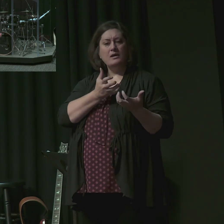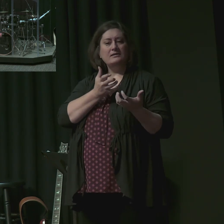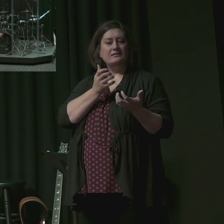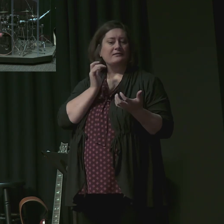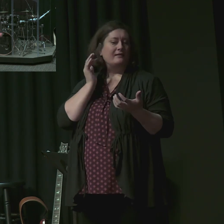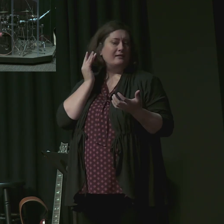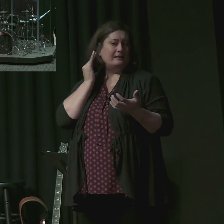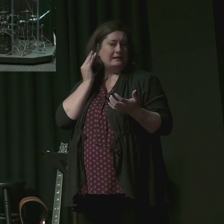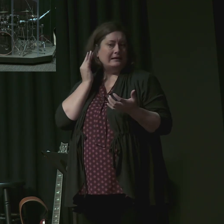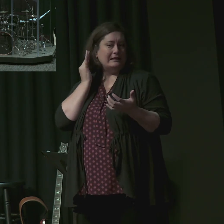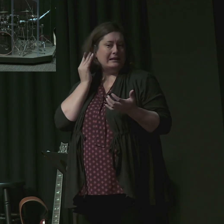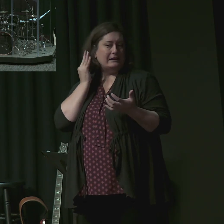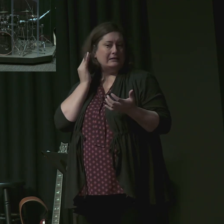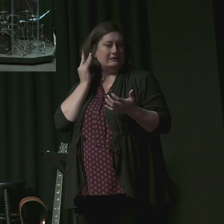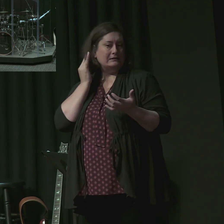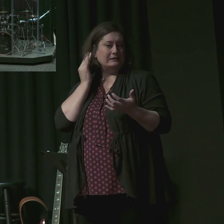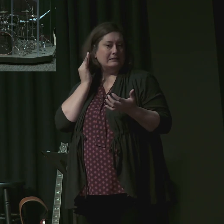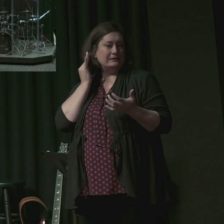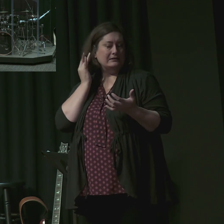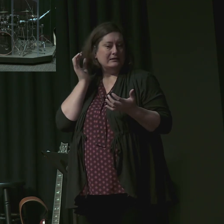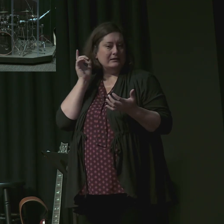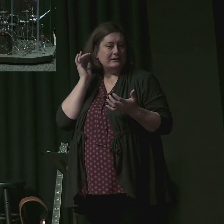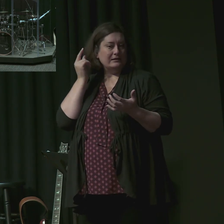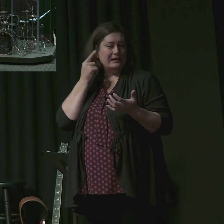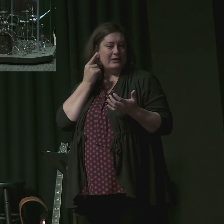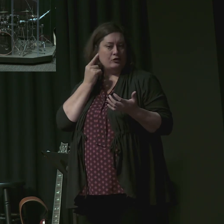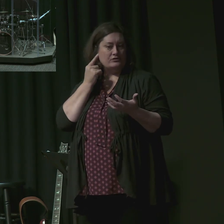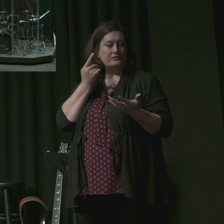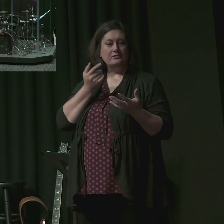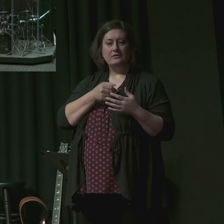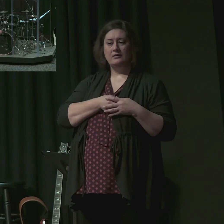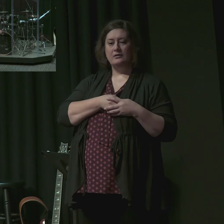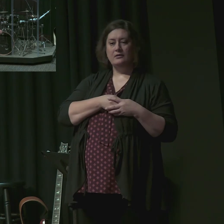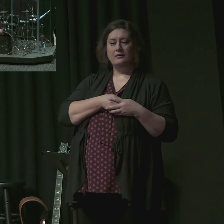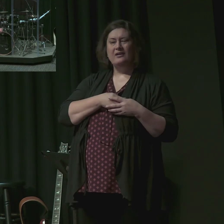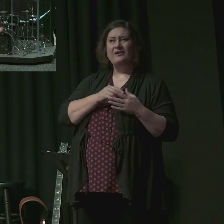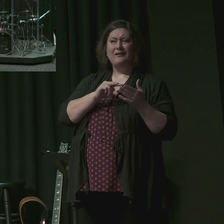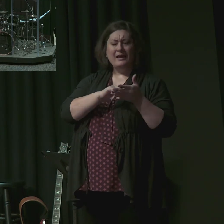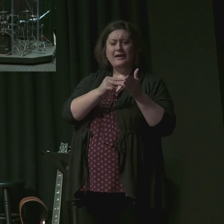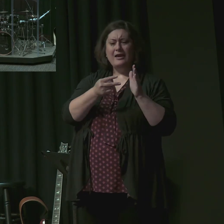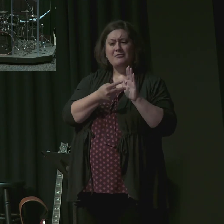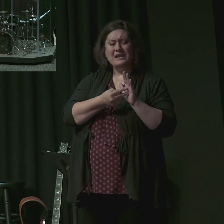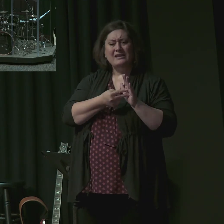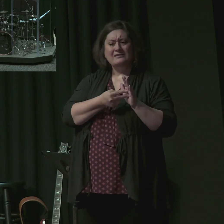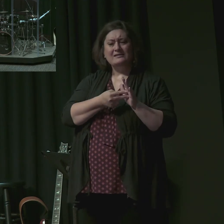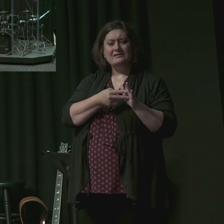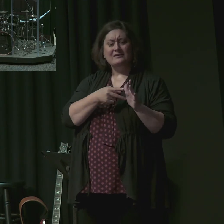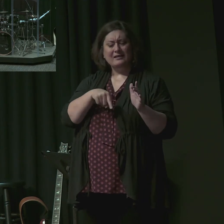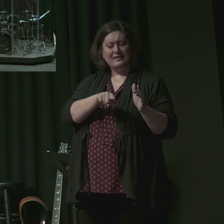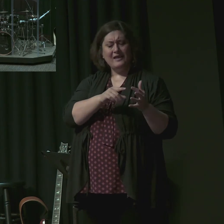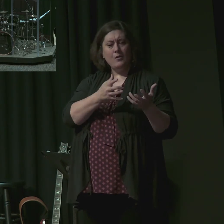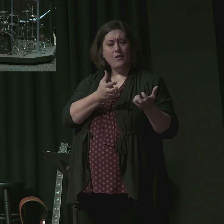It must tickle the ears. It must never thunder. It must never challenge. It must